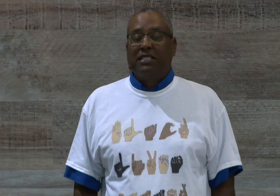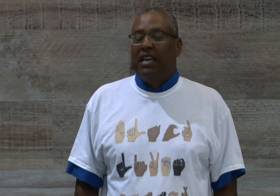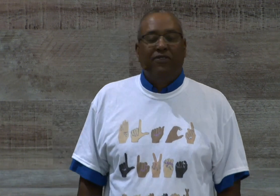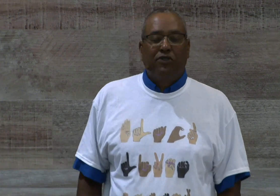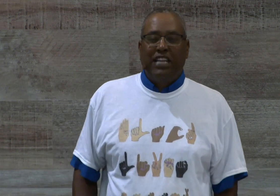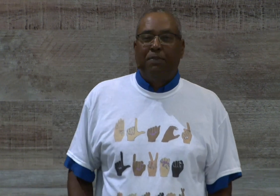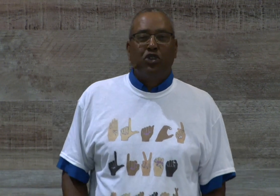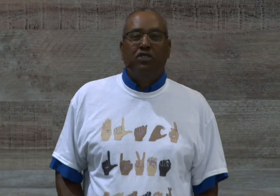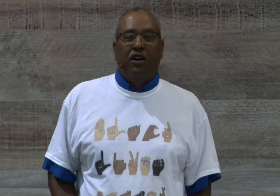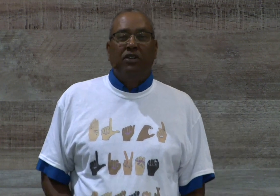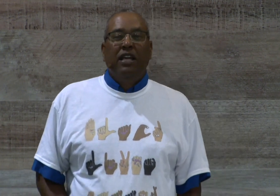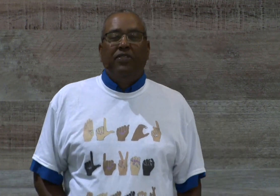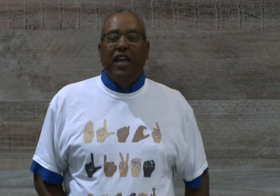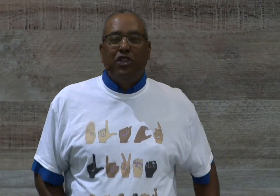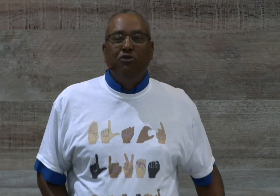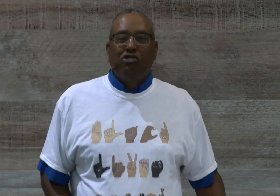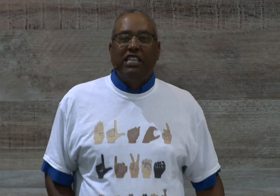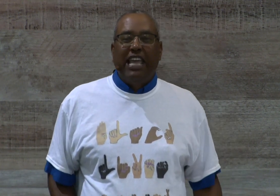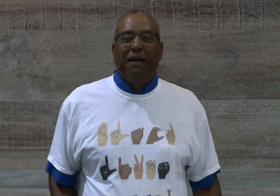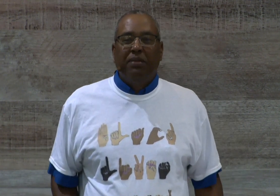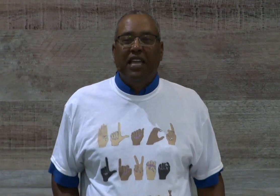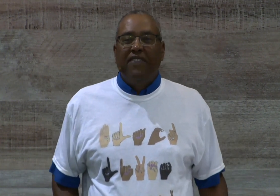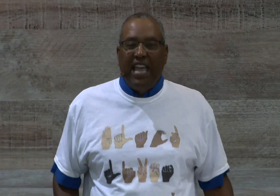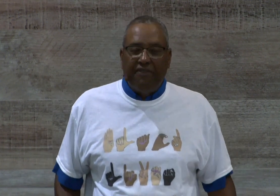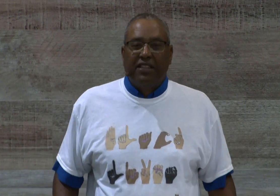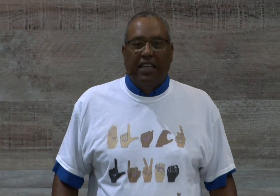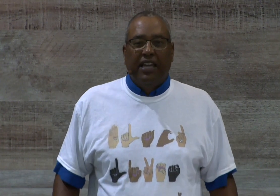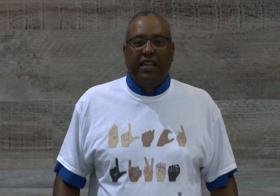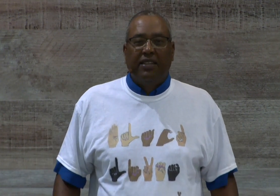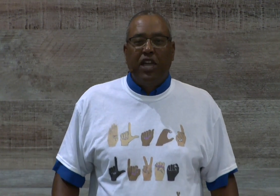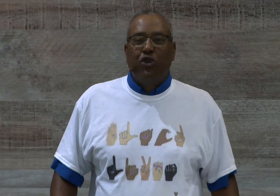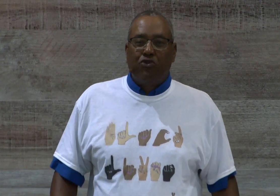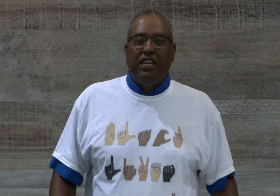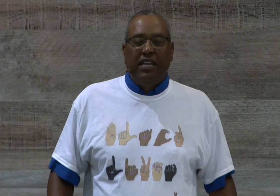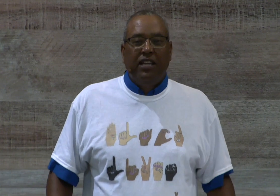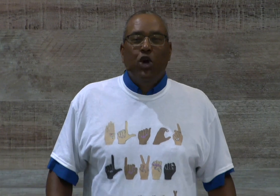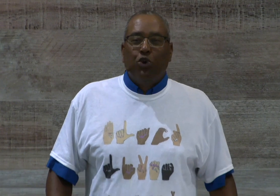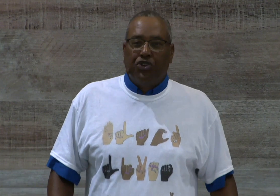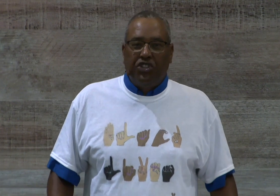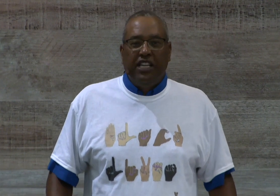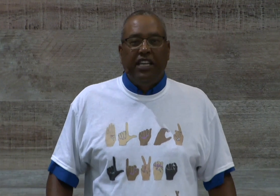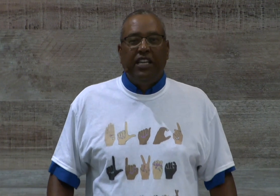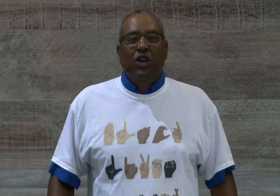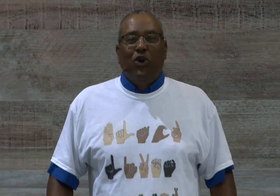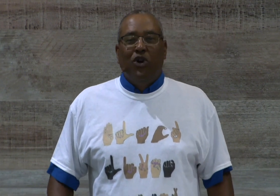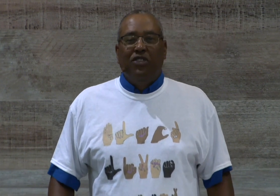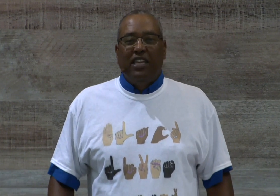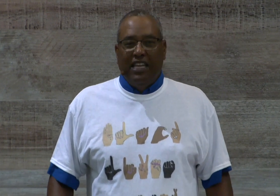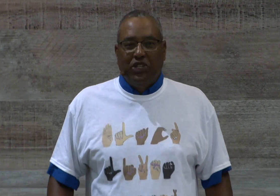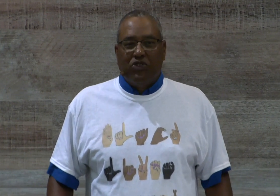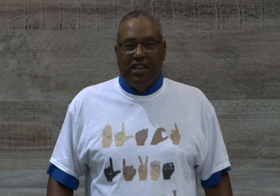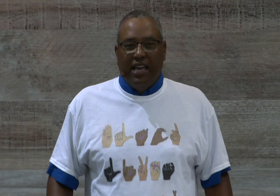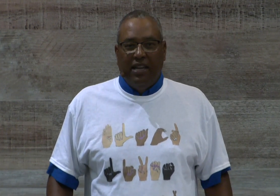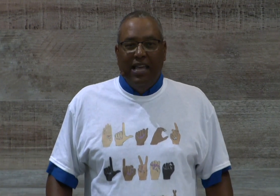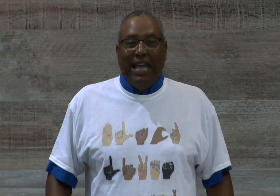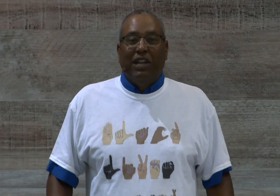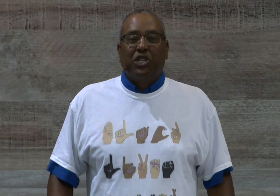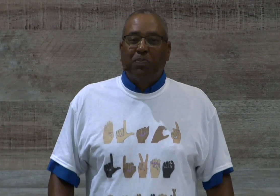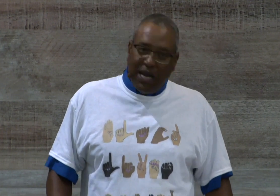like, for example, you know that you really can't believe everything that you read or see on the internet. And especially